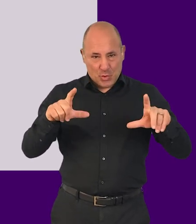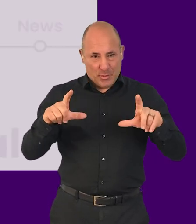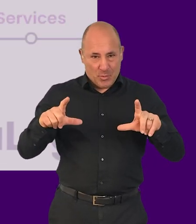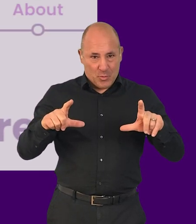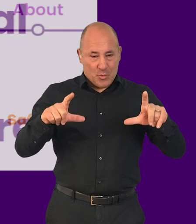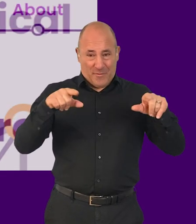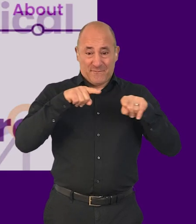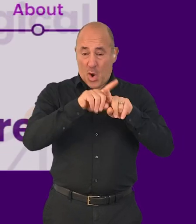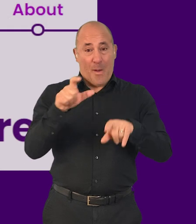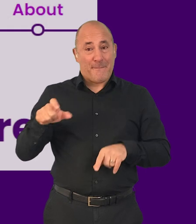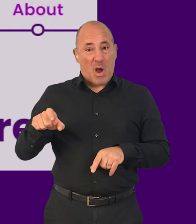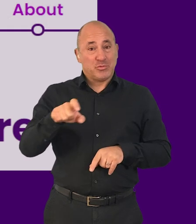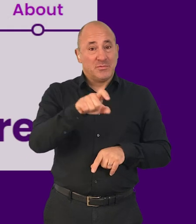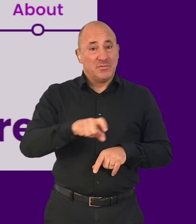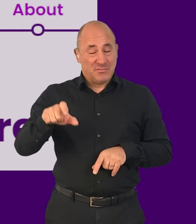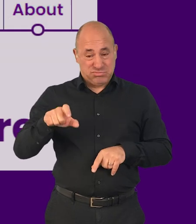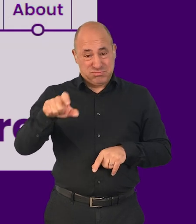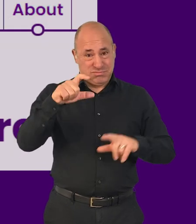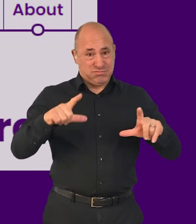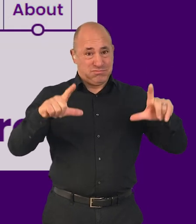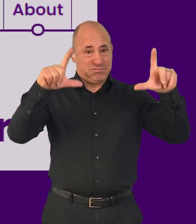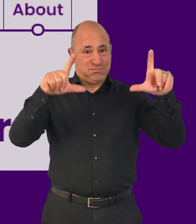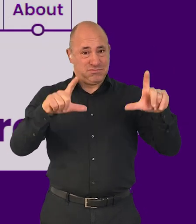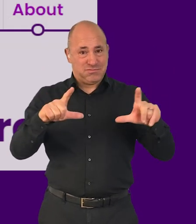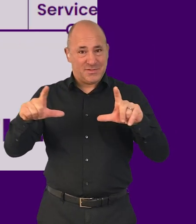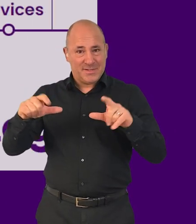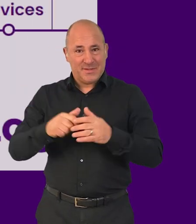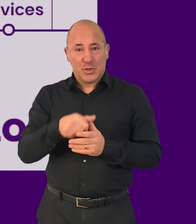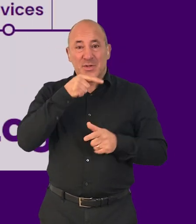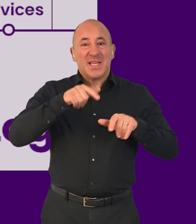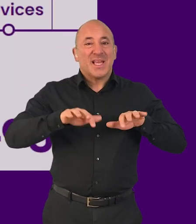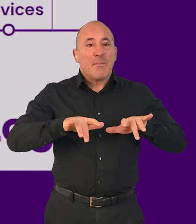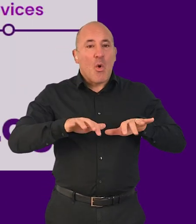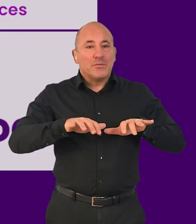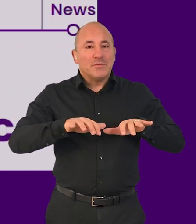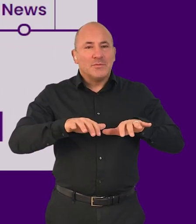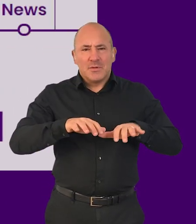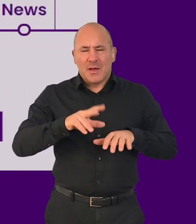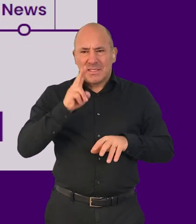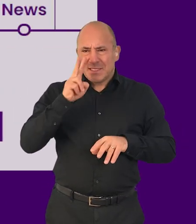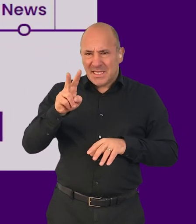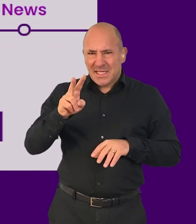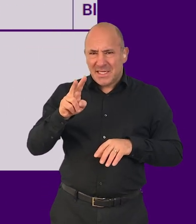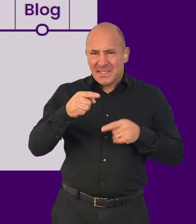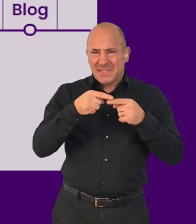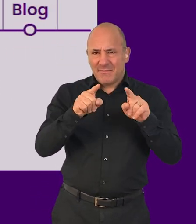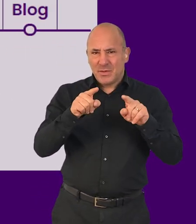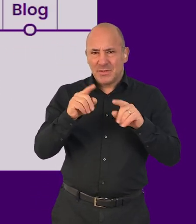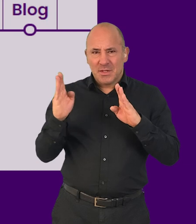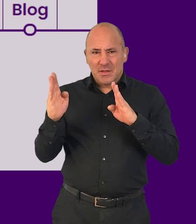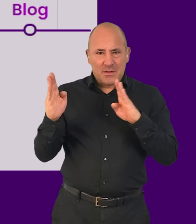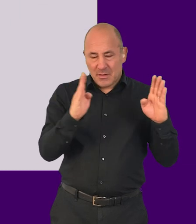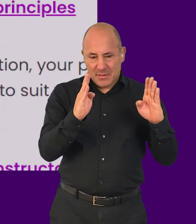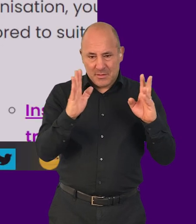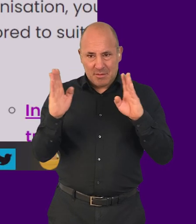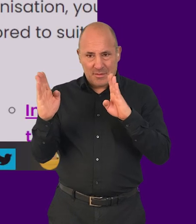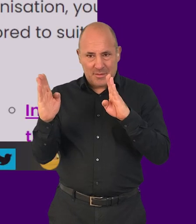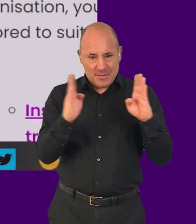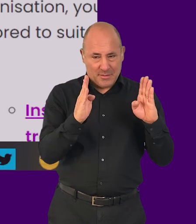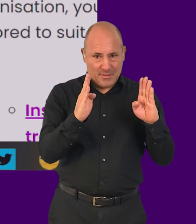pointer. When navigating using the keyboard, note how the view scrolls to always maintain the currently focused element in